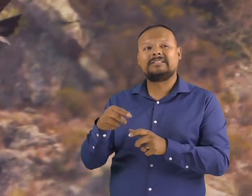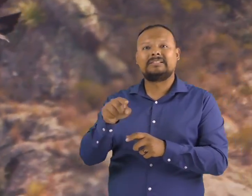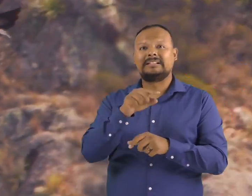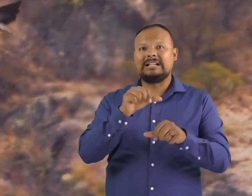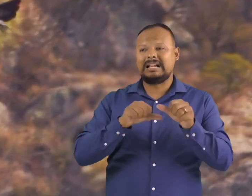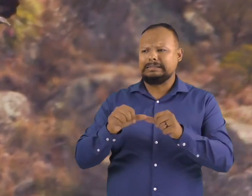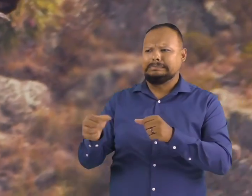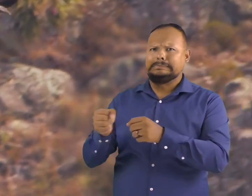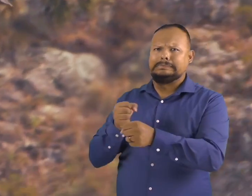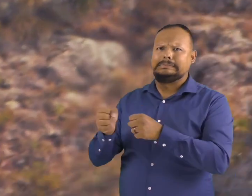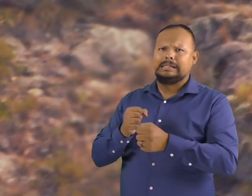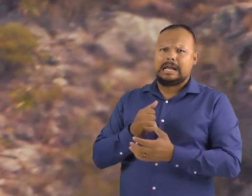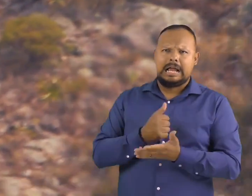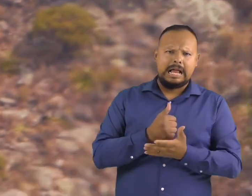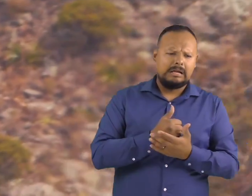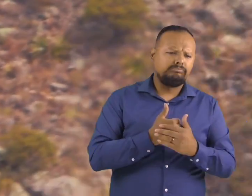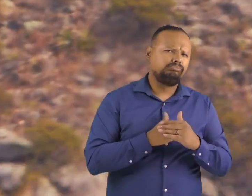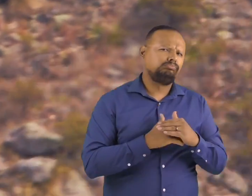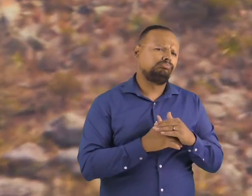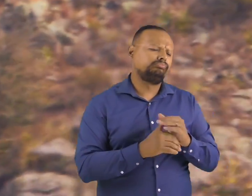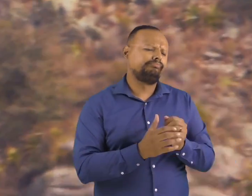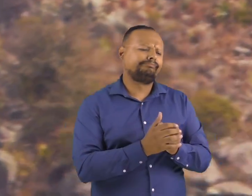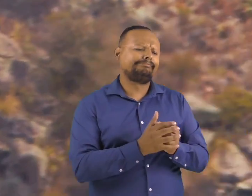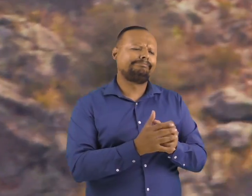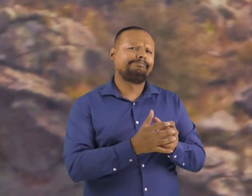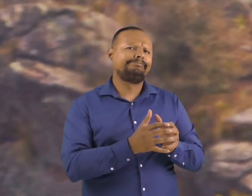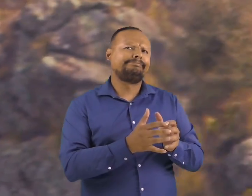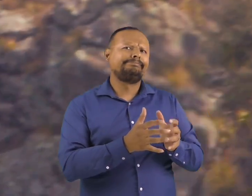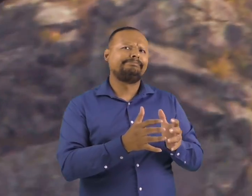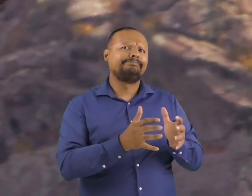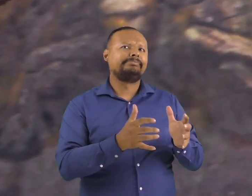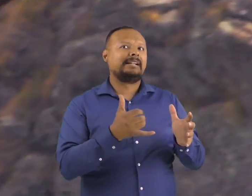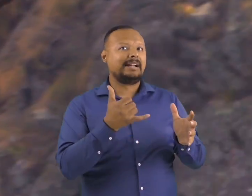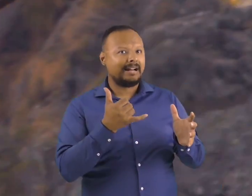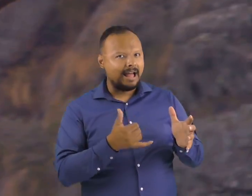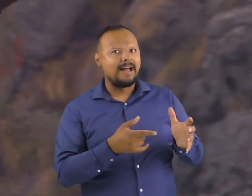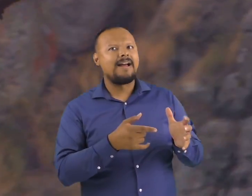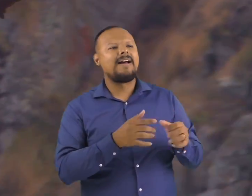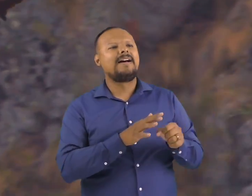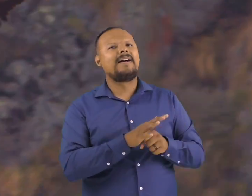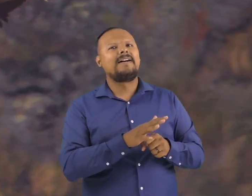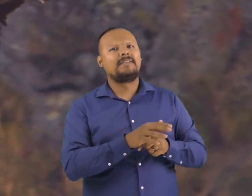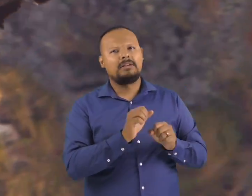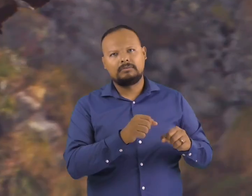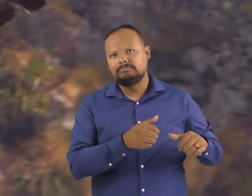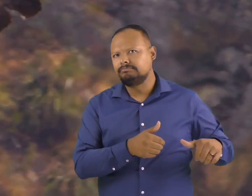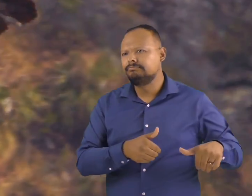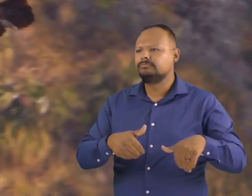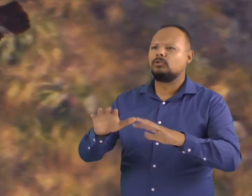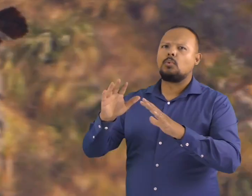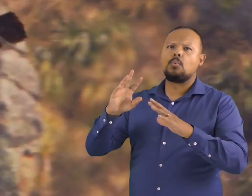again. Recently, there are now enough condors that some of them are being released back into the wild.